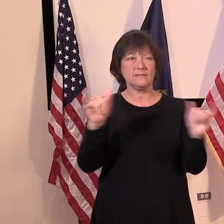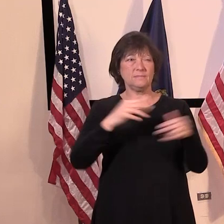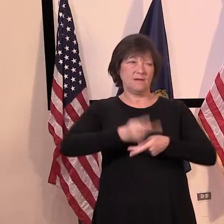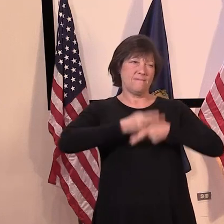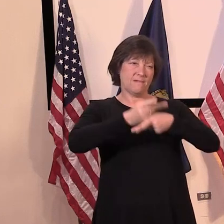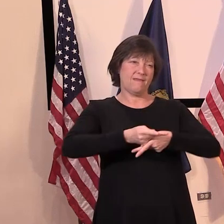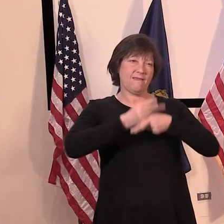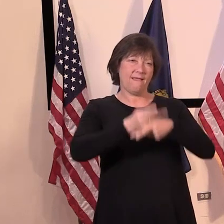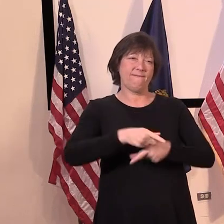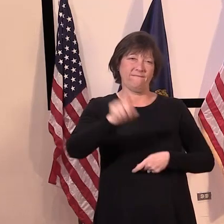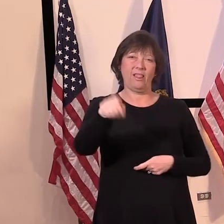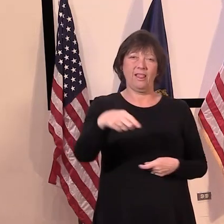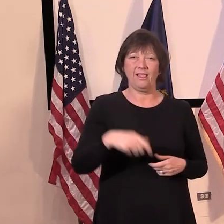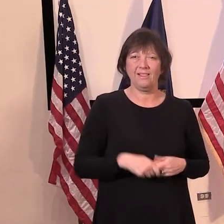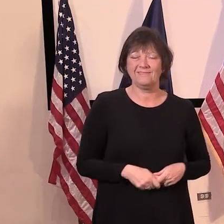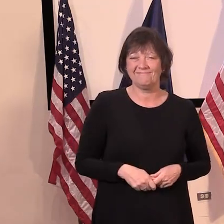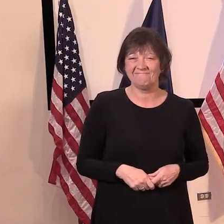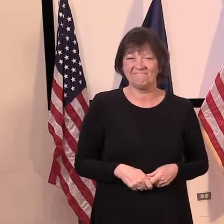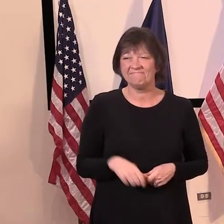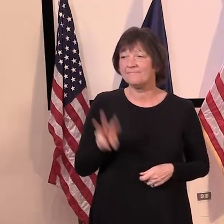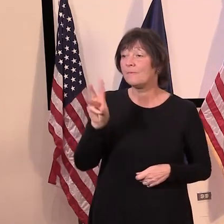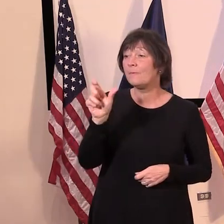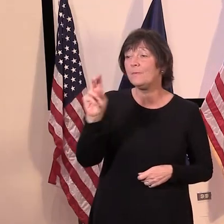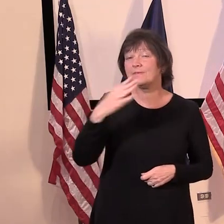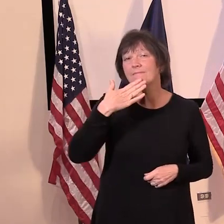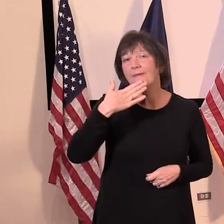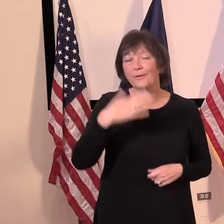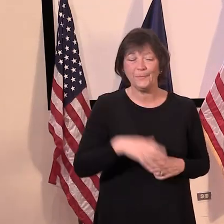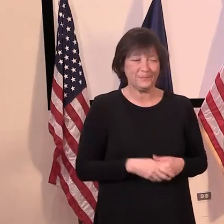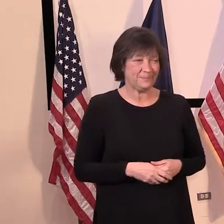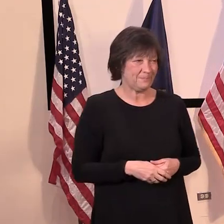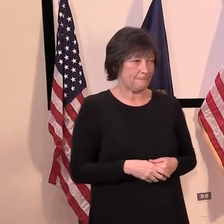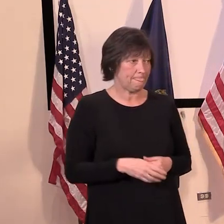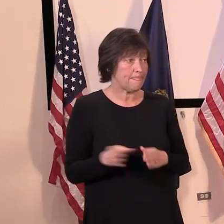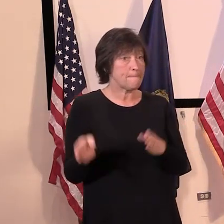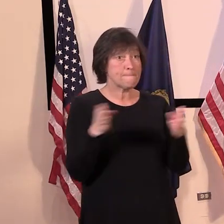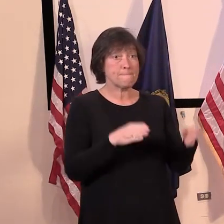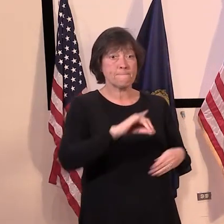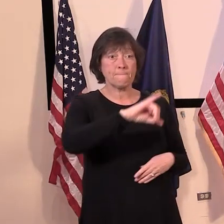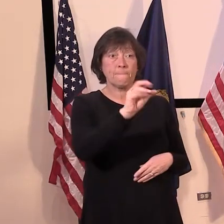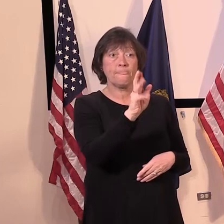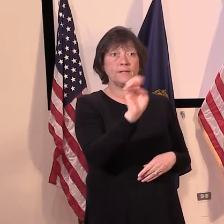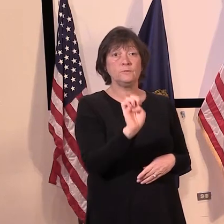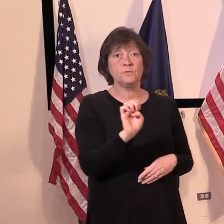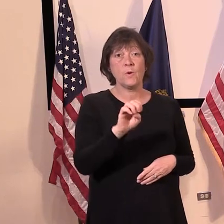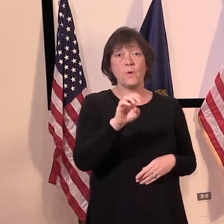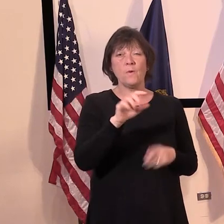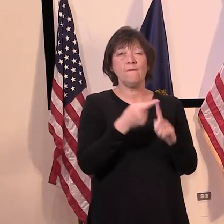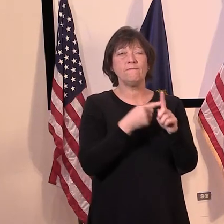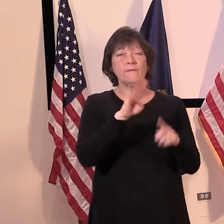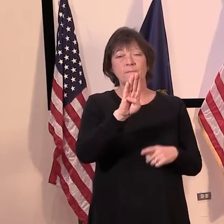Okay. Thank you very much. All of you. Thanks, Wilson. Joe Barton Chronicle.